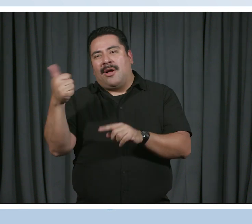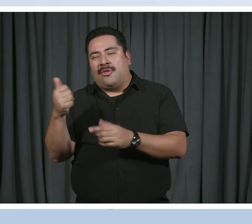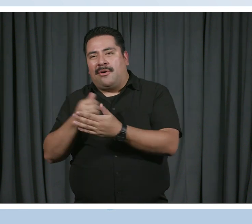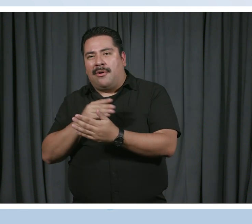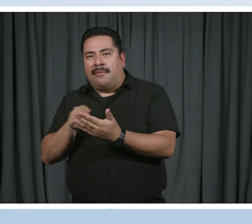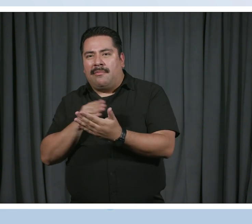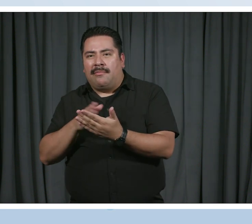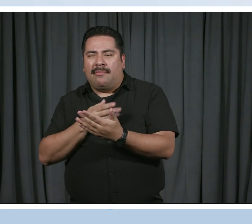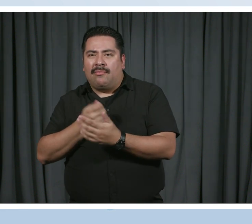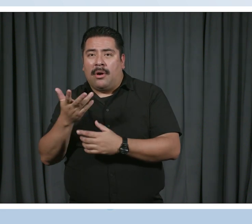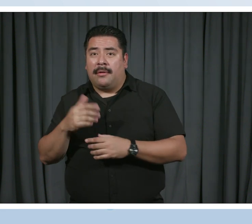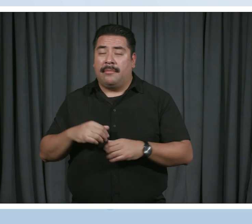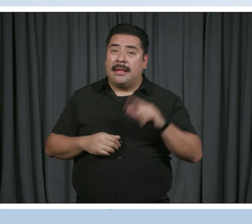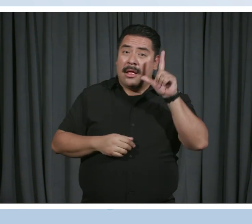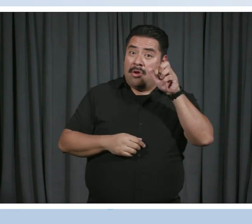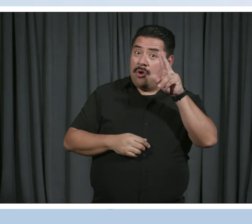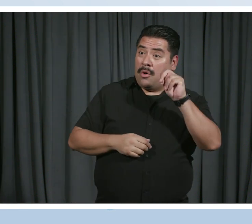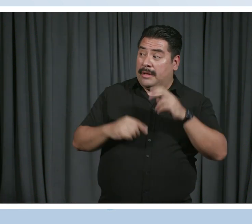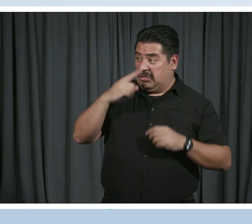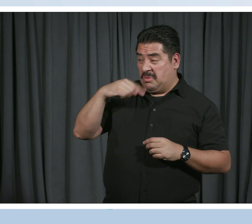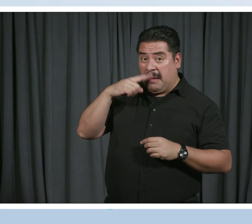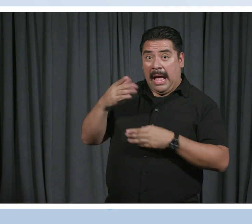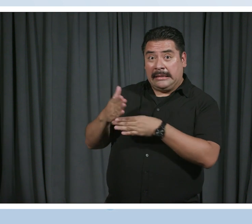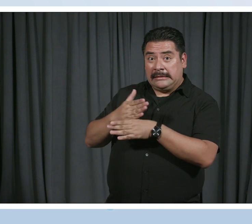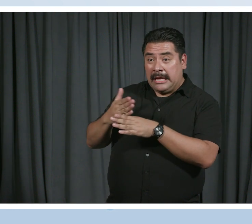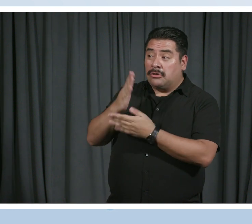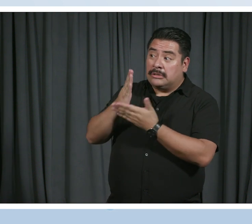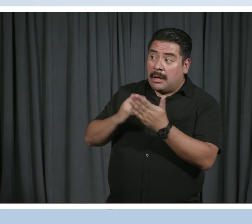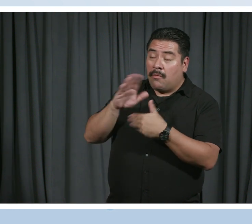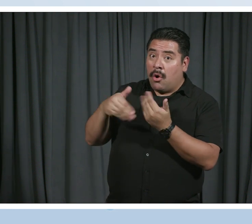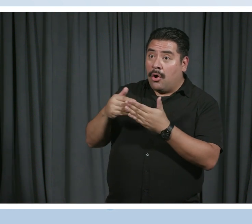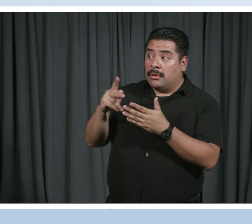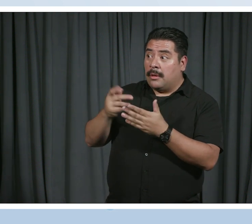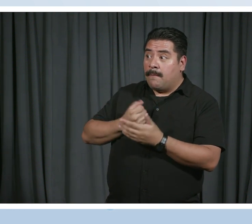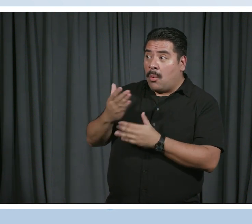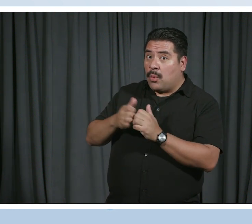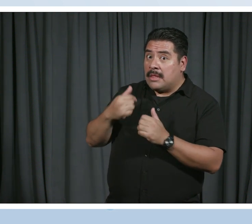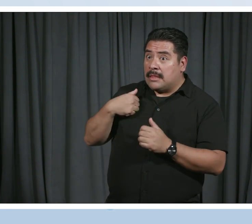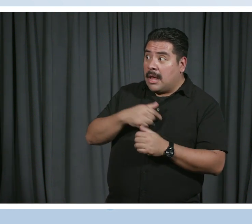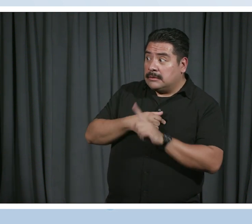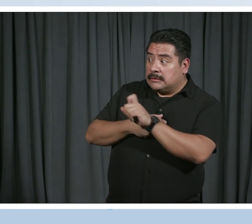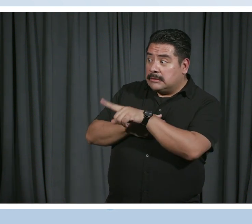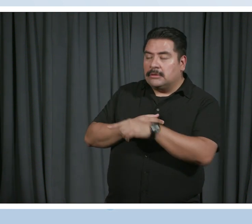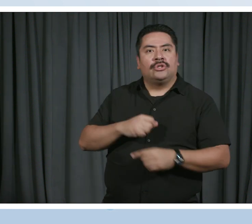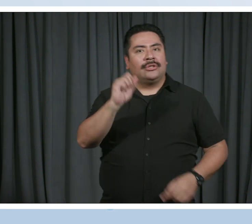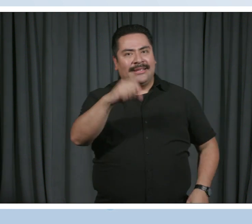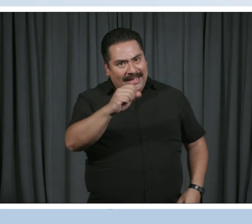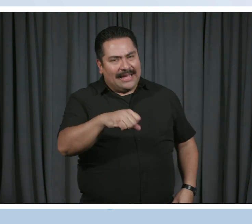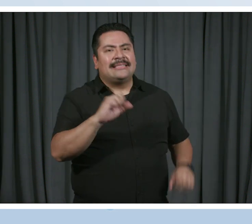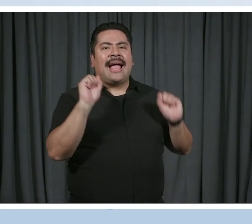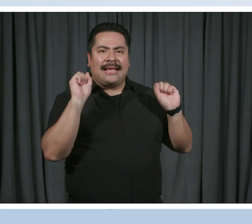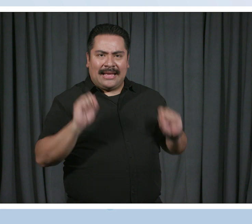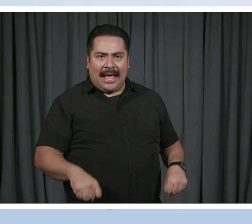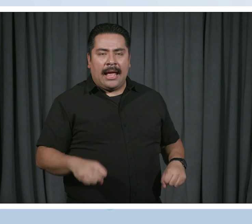other poem. Lily, would you be able to share some or all of the poem with us? Yes, so I can definitely